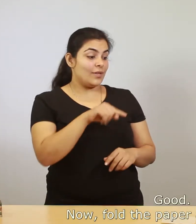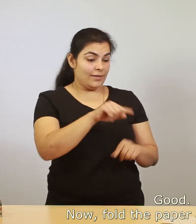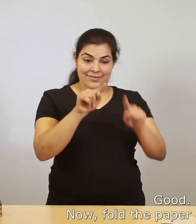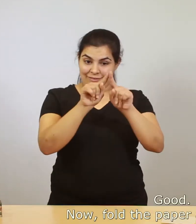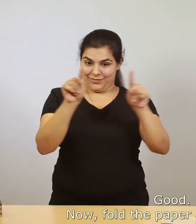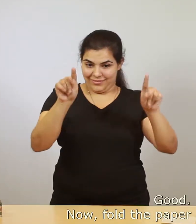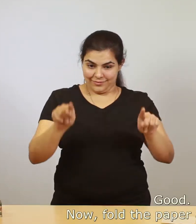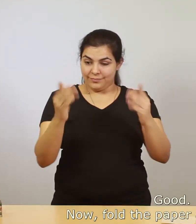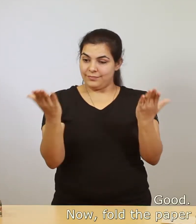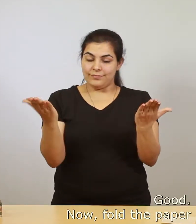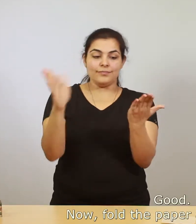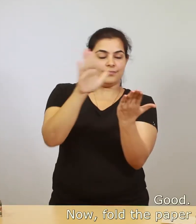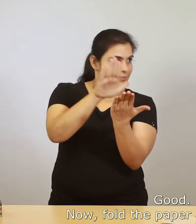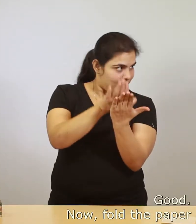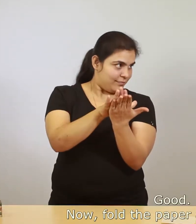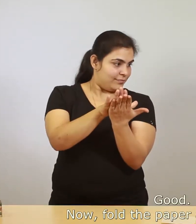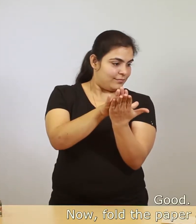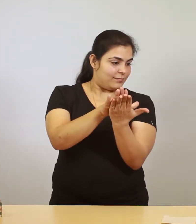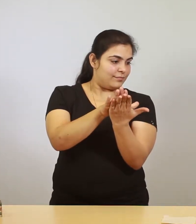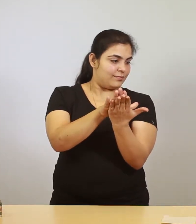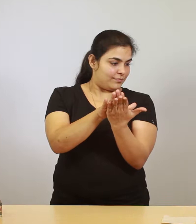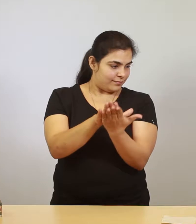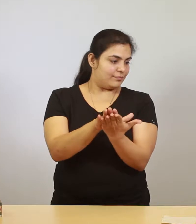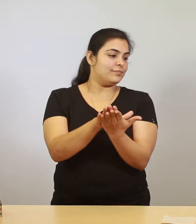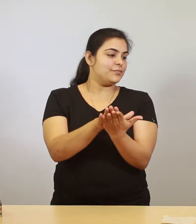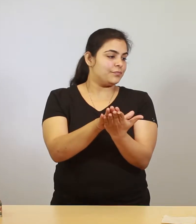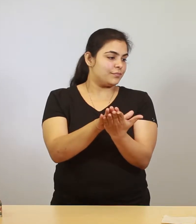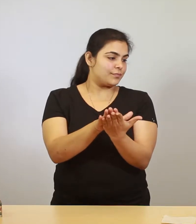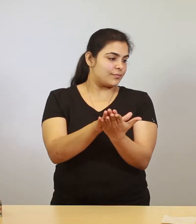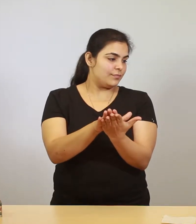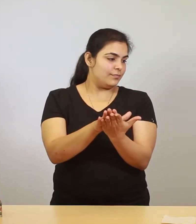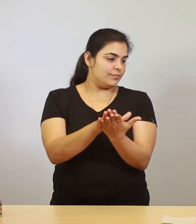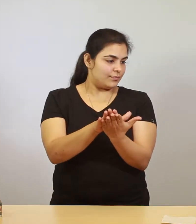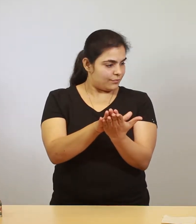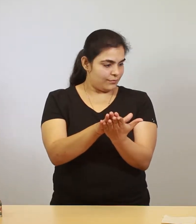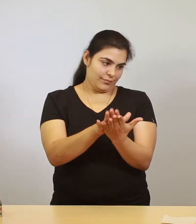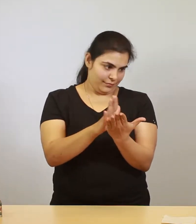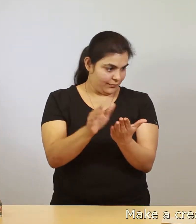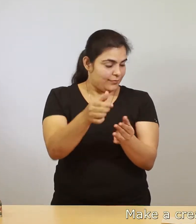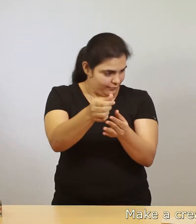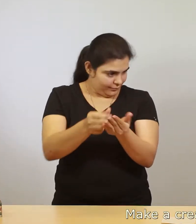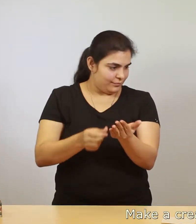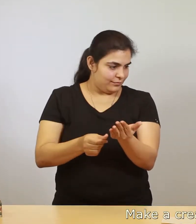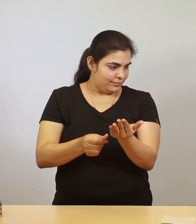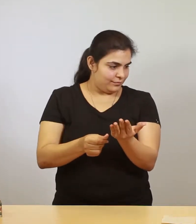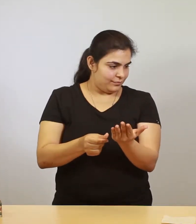now fold the paper along the length okay this way hmm make a crease